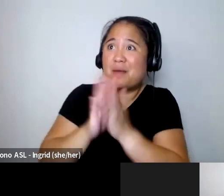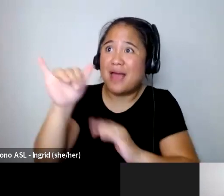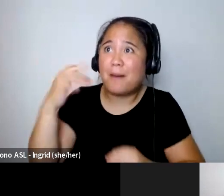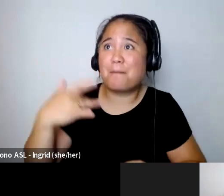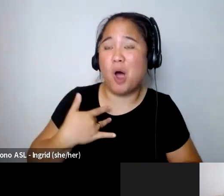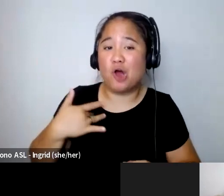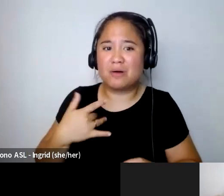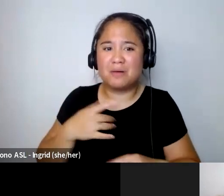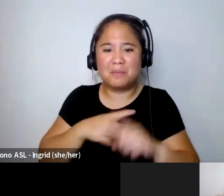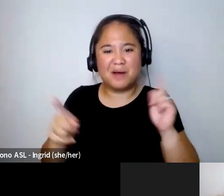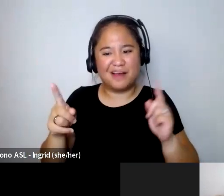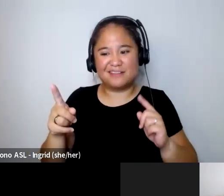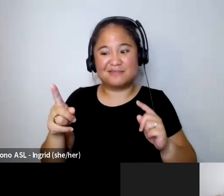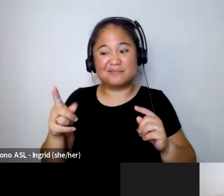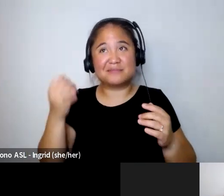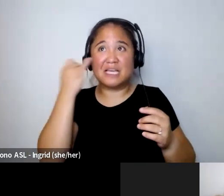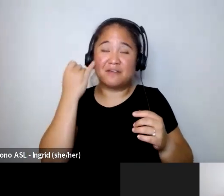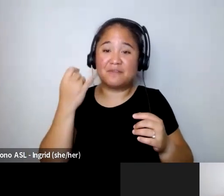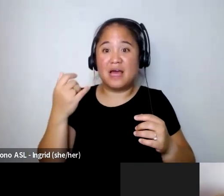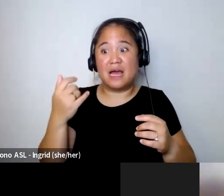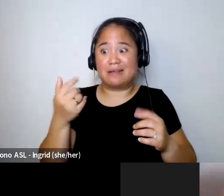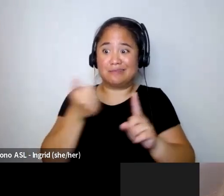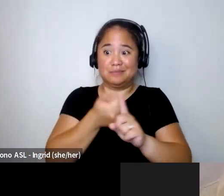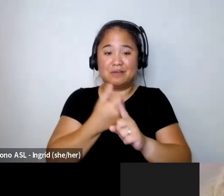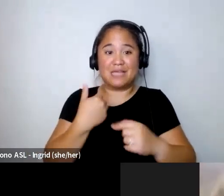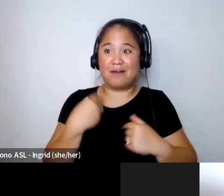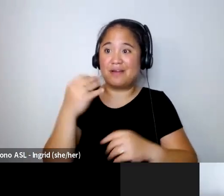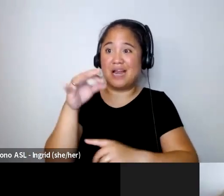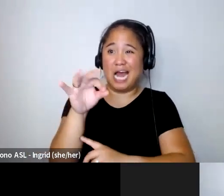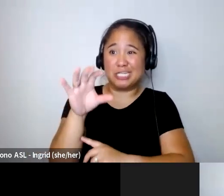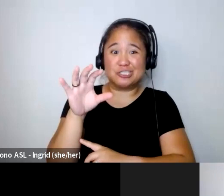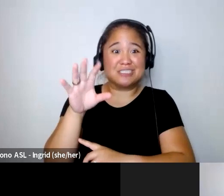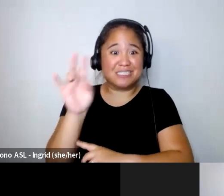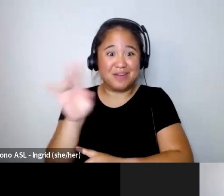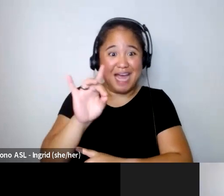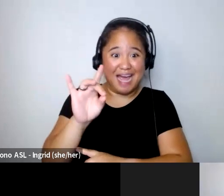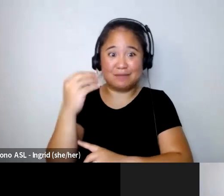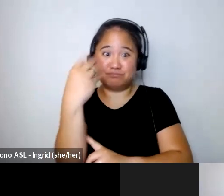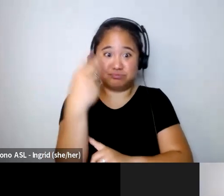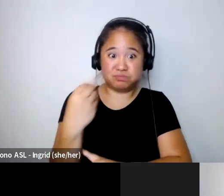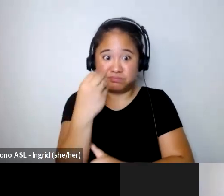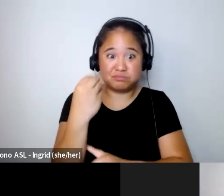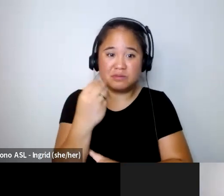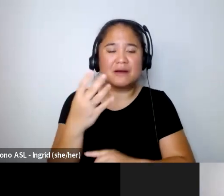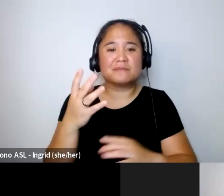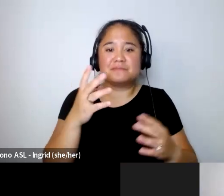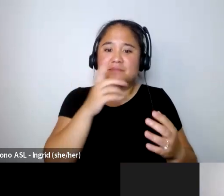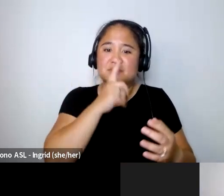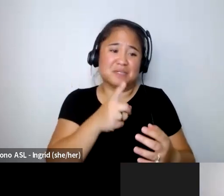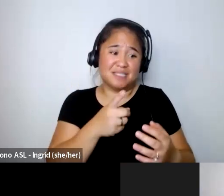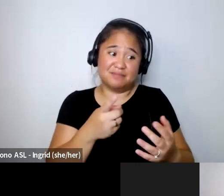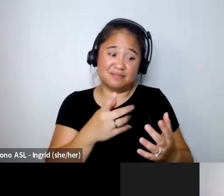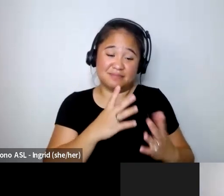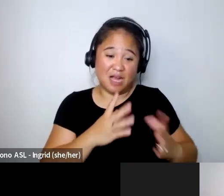you know 978 selfies taken from here and and you know unless you are a